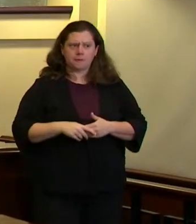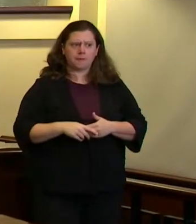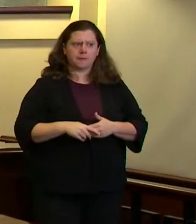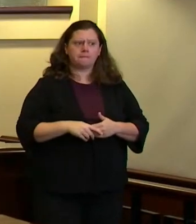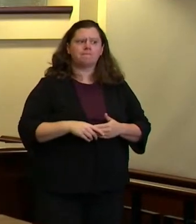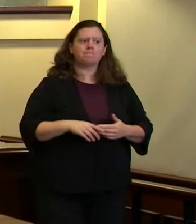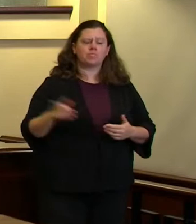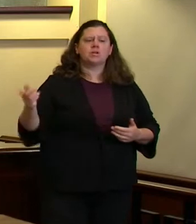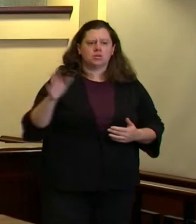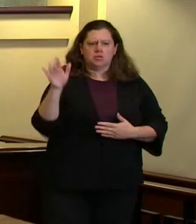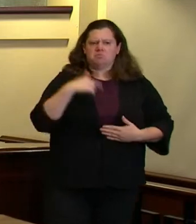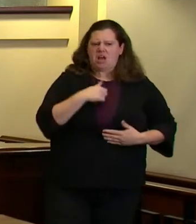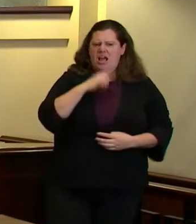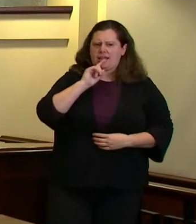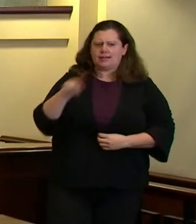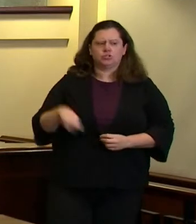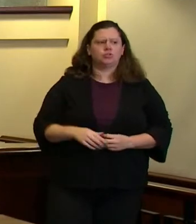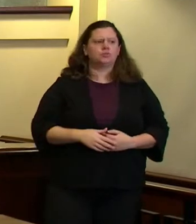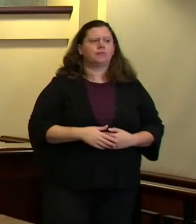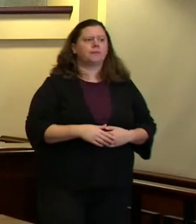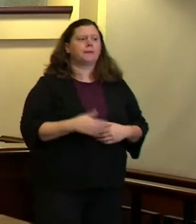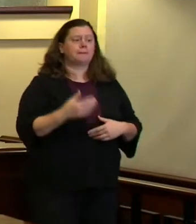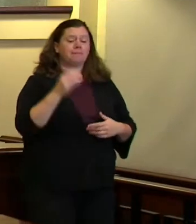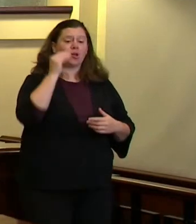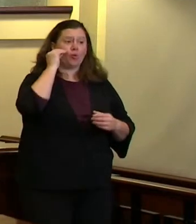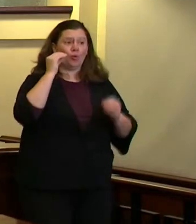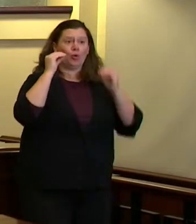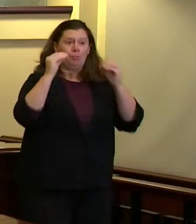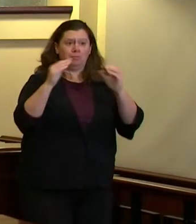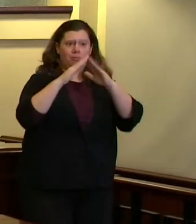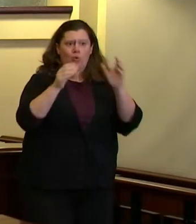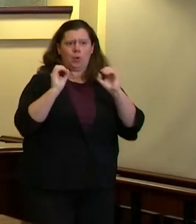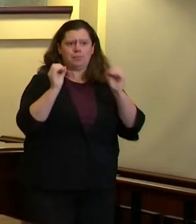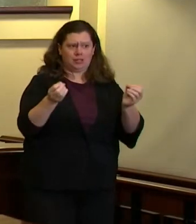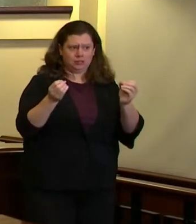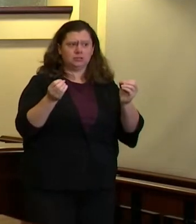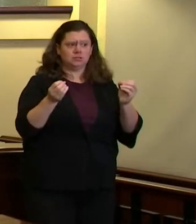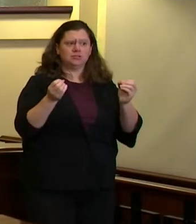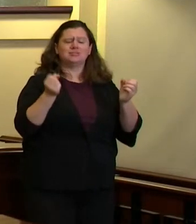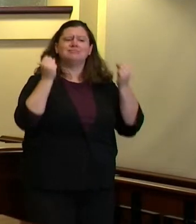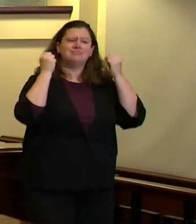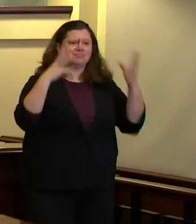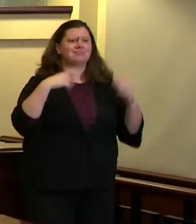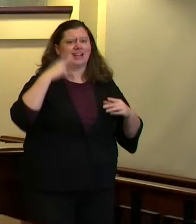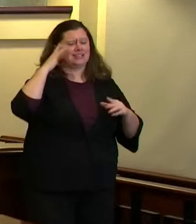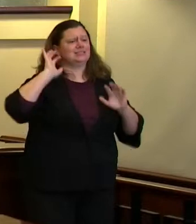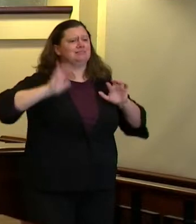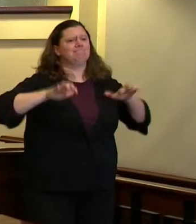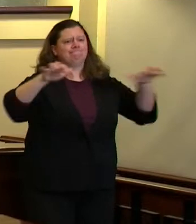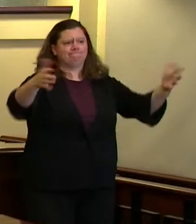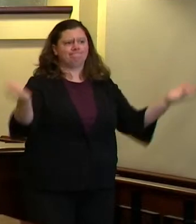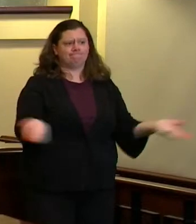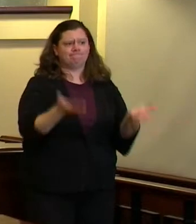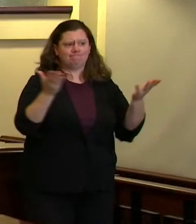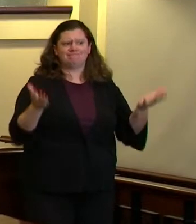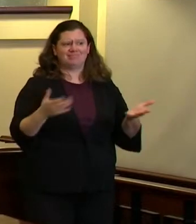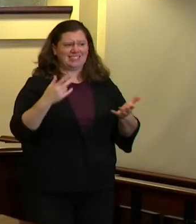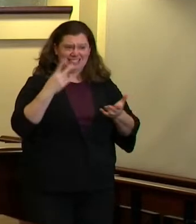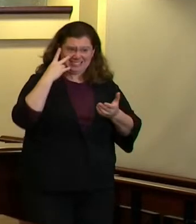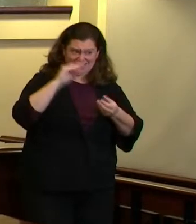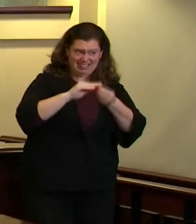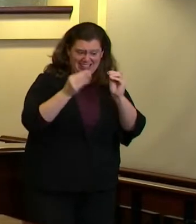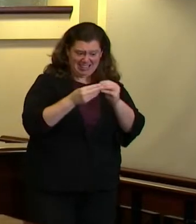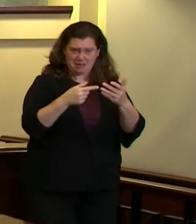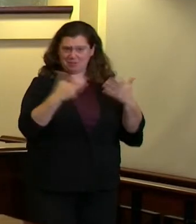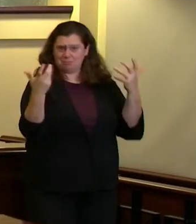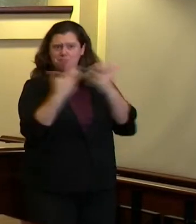the homeless are significantly over represented amongst the arrest data the